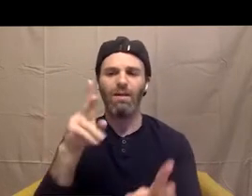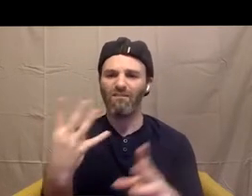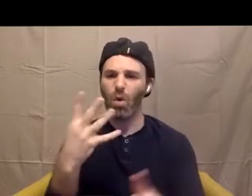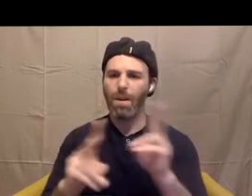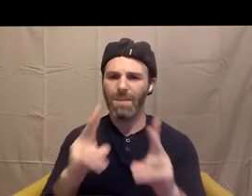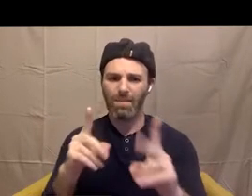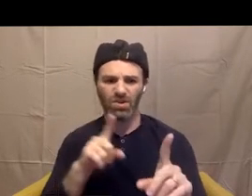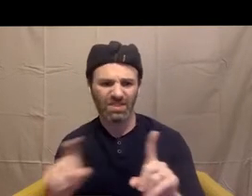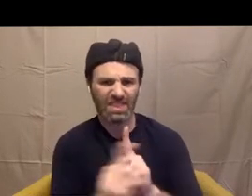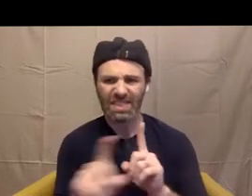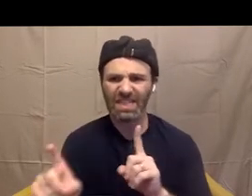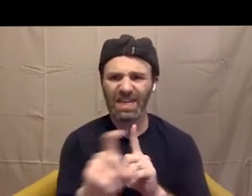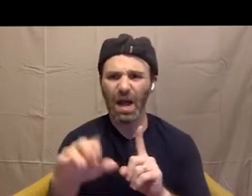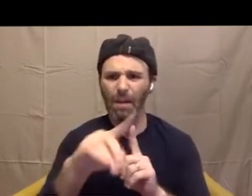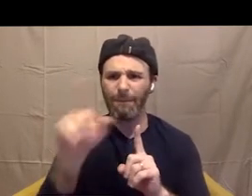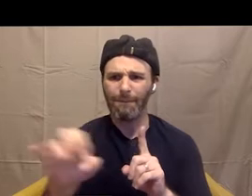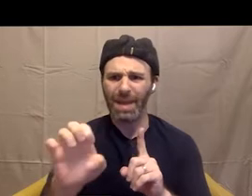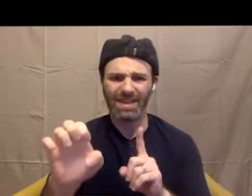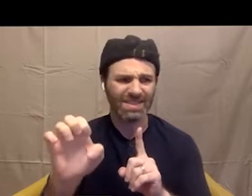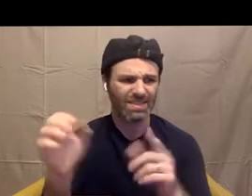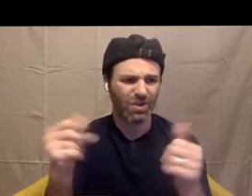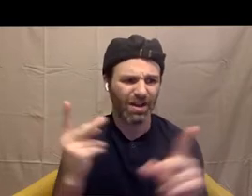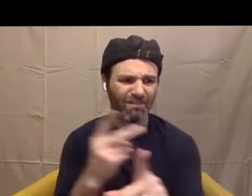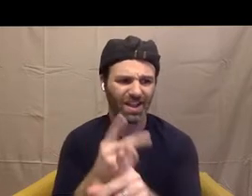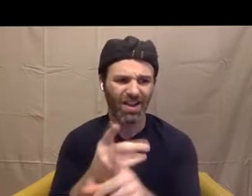three panel comic where we're going to see a kid sort of growing up.